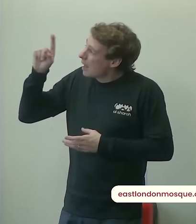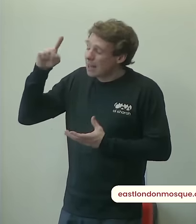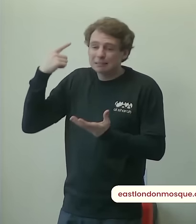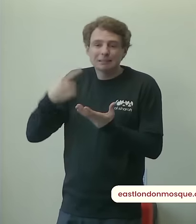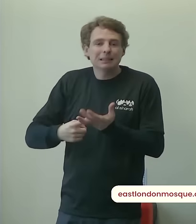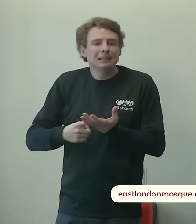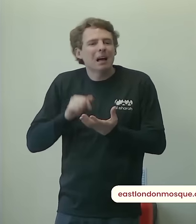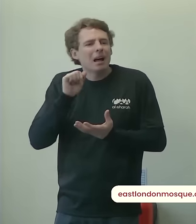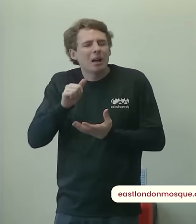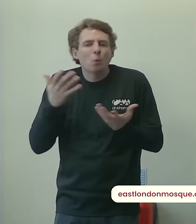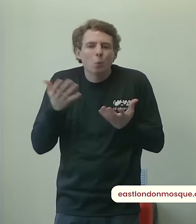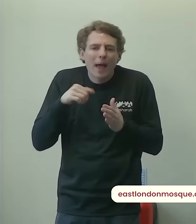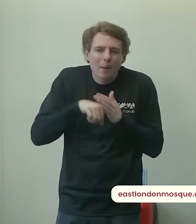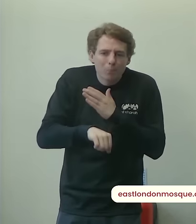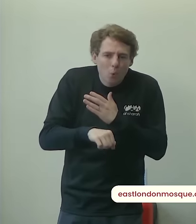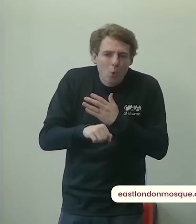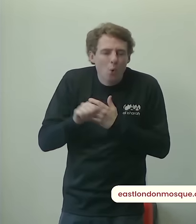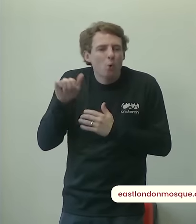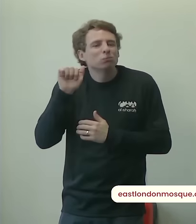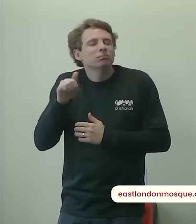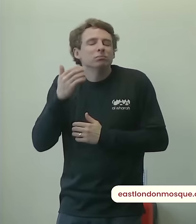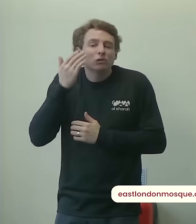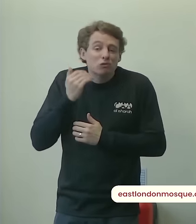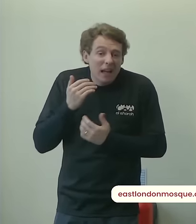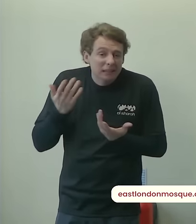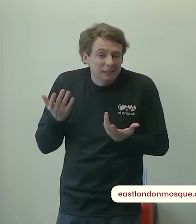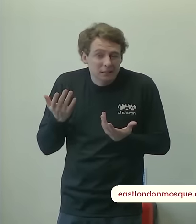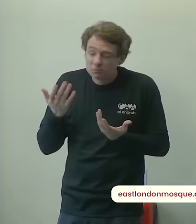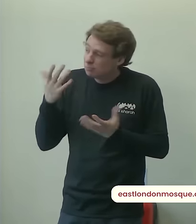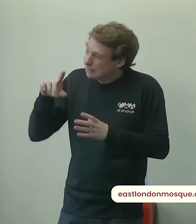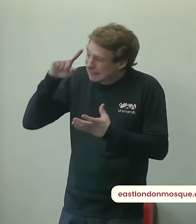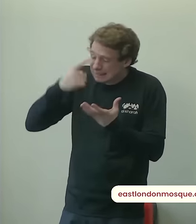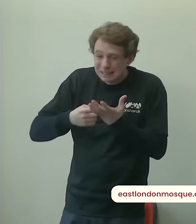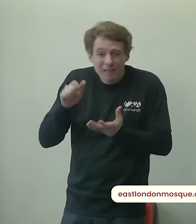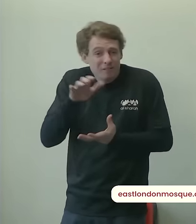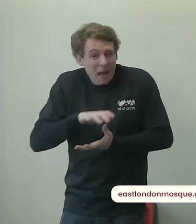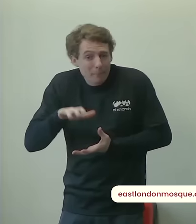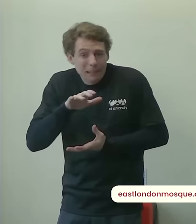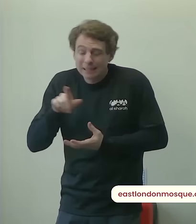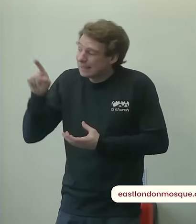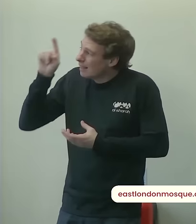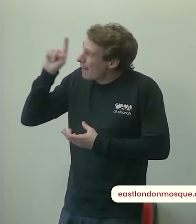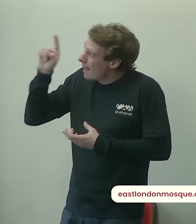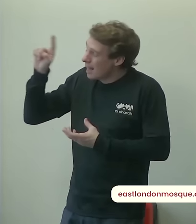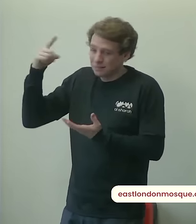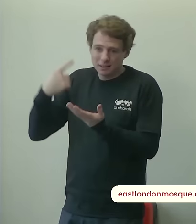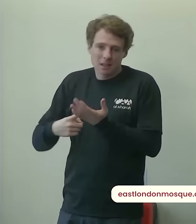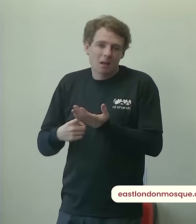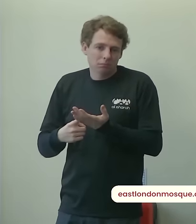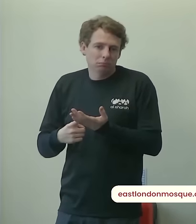to be which family you're going to be born into it was allah allah chose it i have no choice i have no say